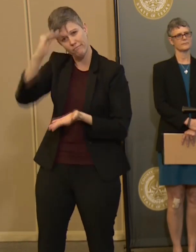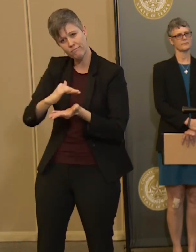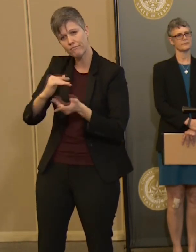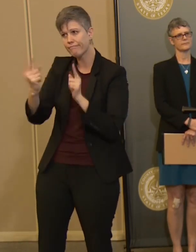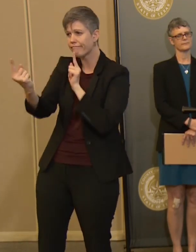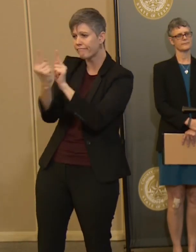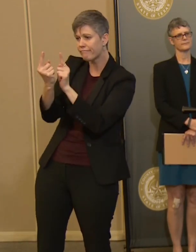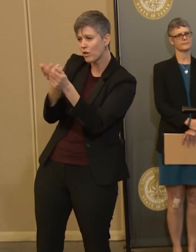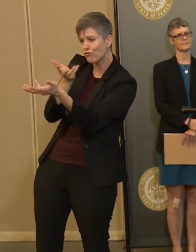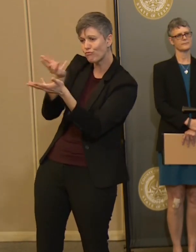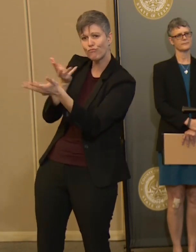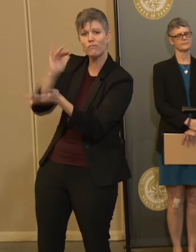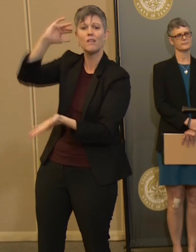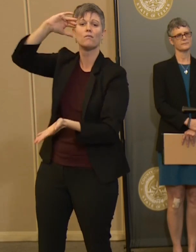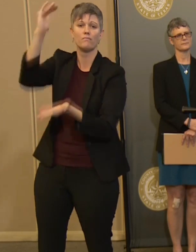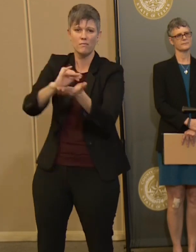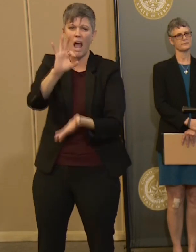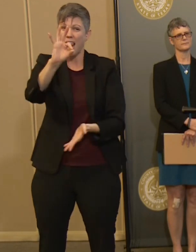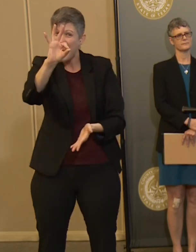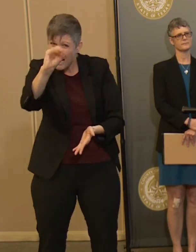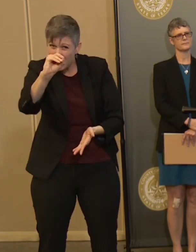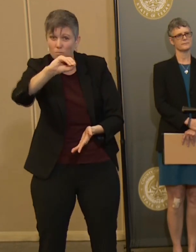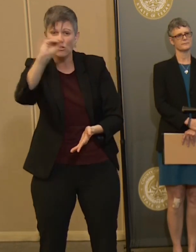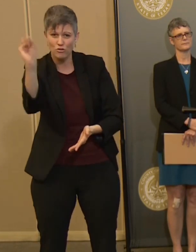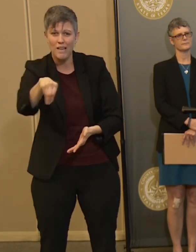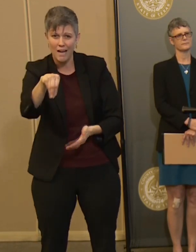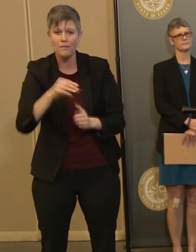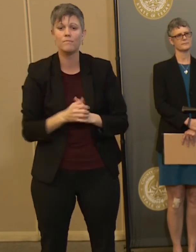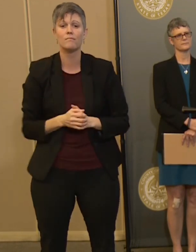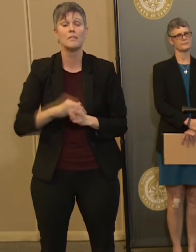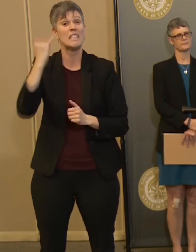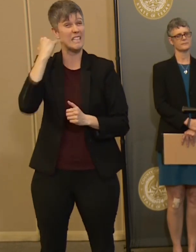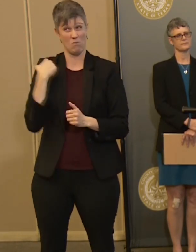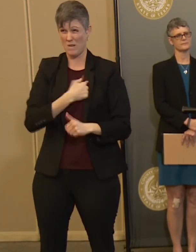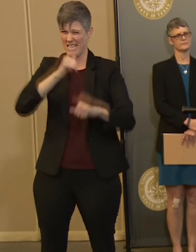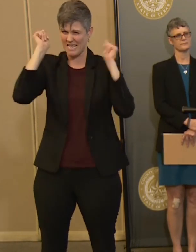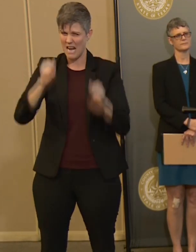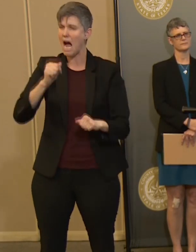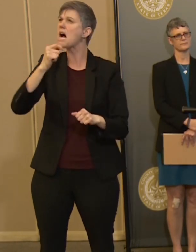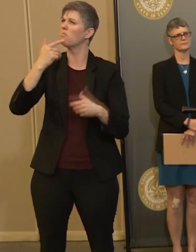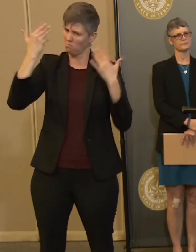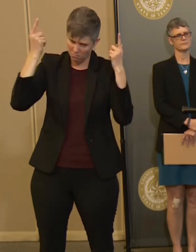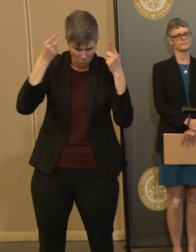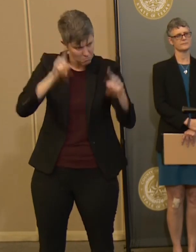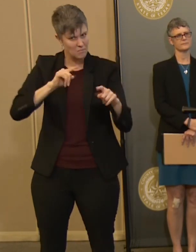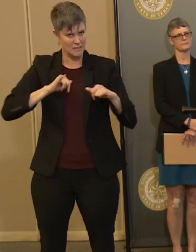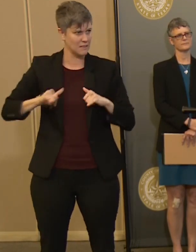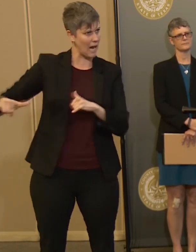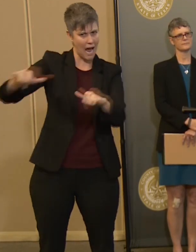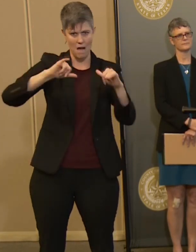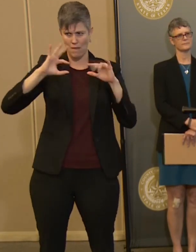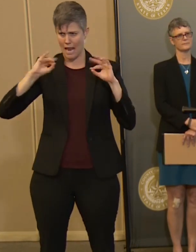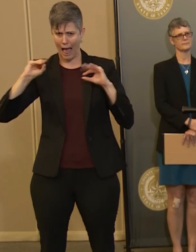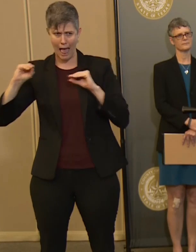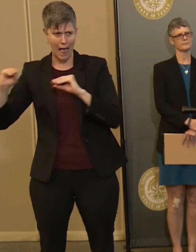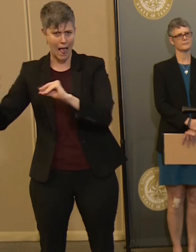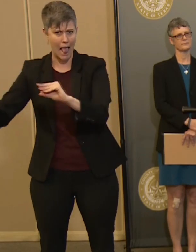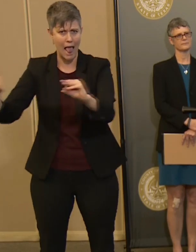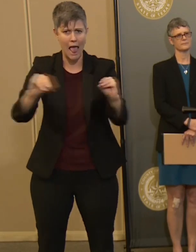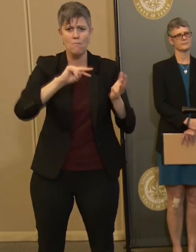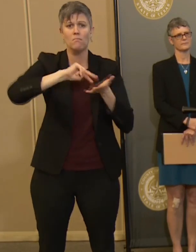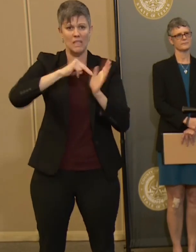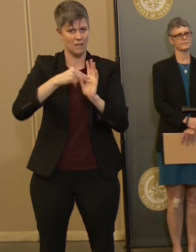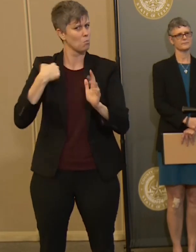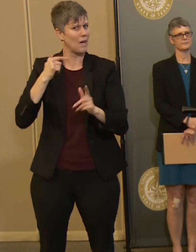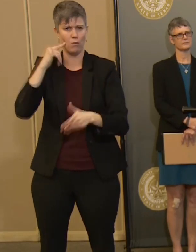Because if we can individually, if we can collectively, then we're going to be able to weather this.